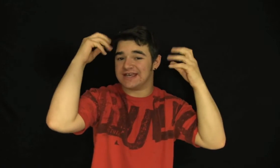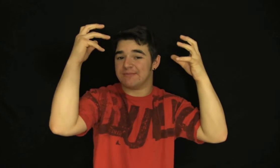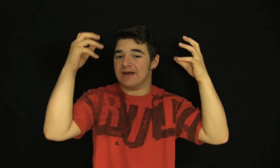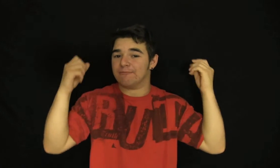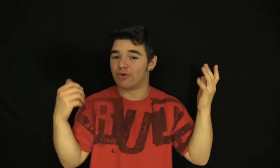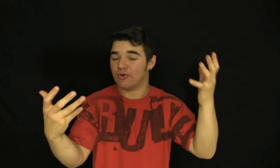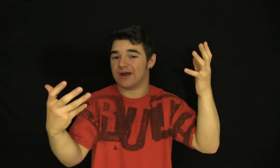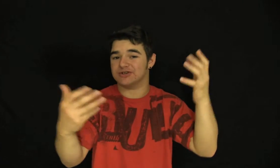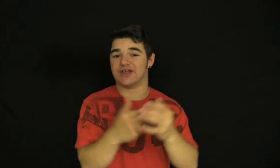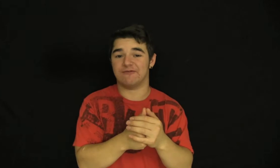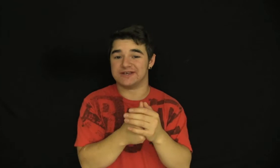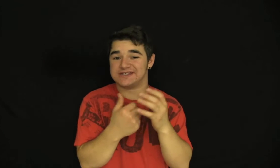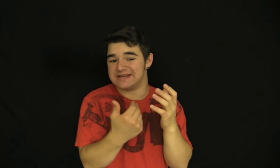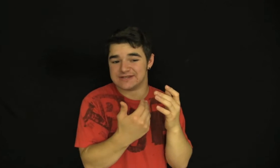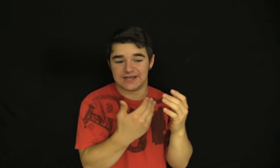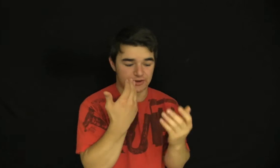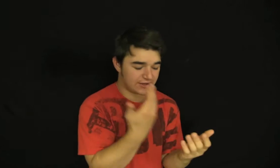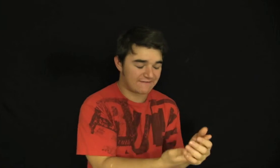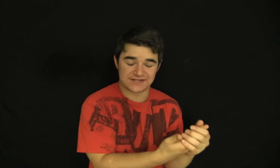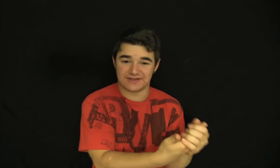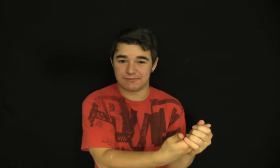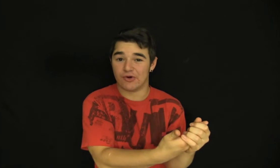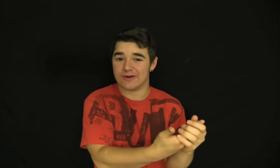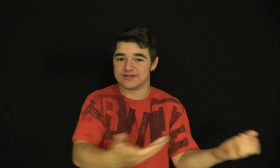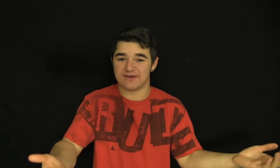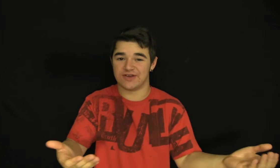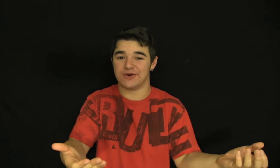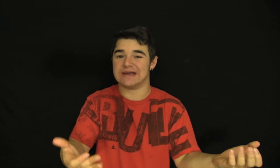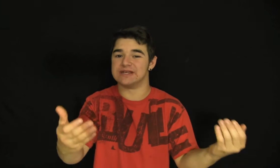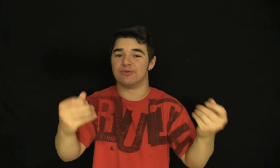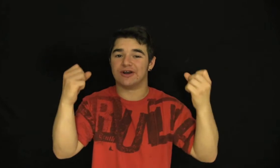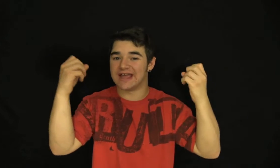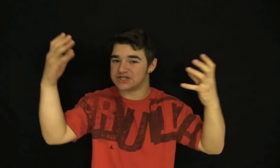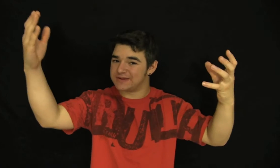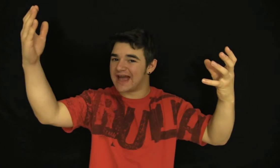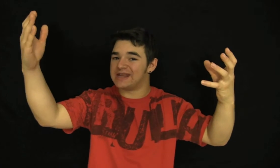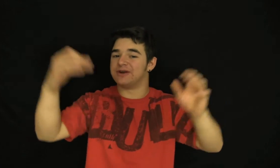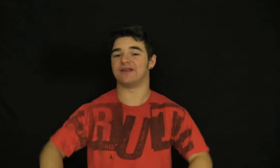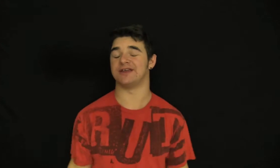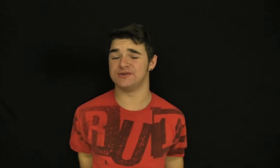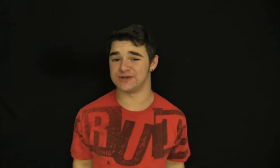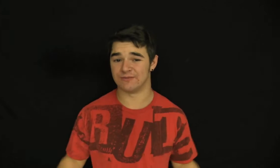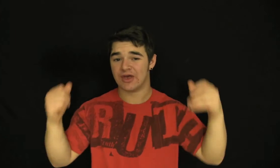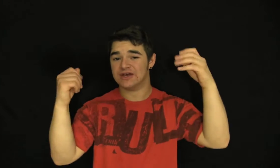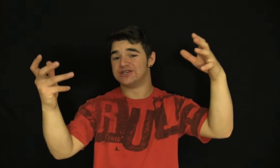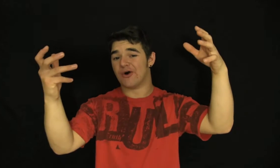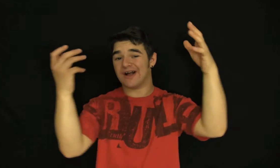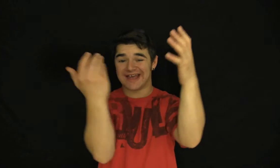keep programmers alive because it seems like you can only have these elite programmers to make video games anymore and it can't just be anybody like it used to. So, again,